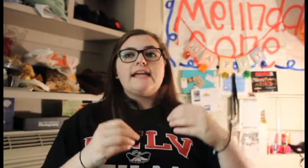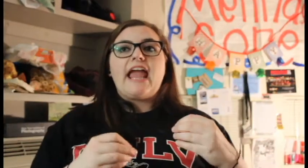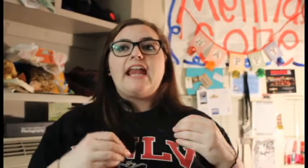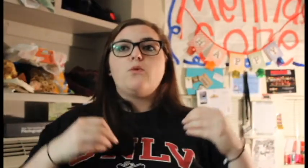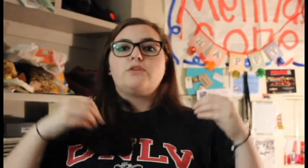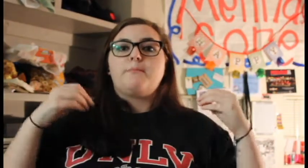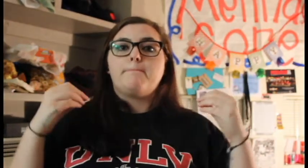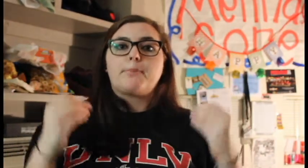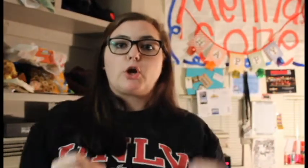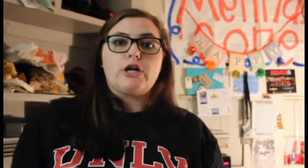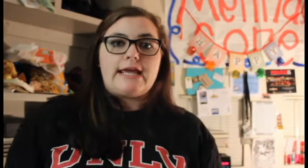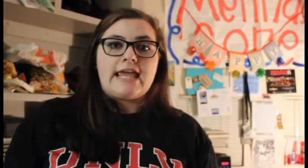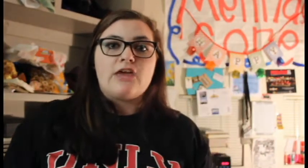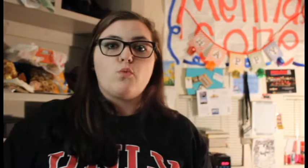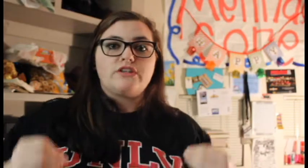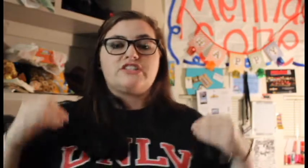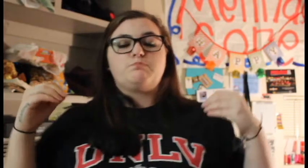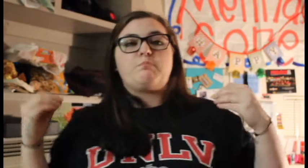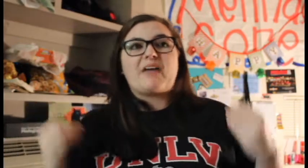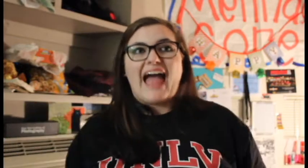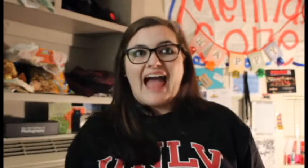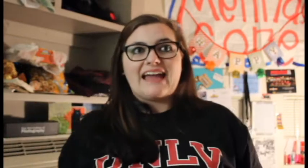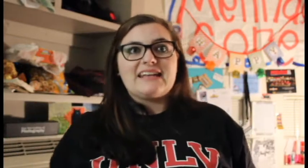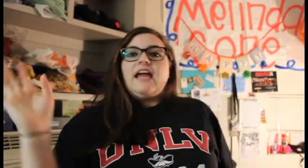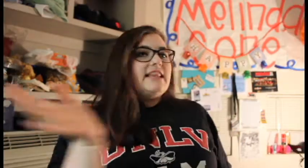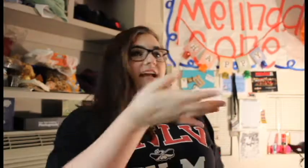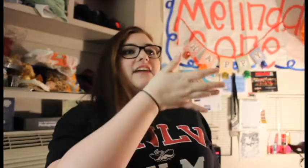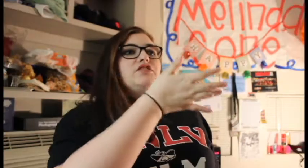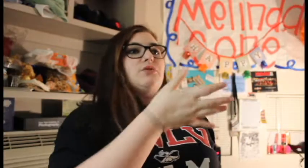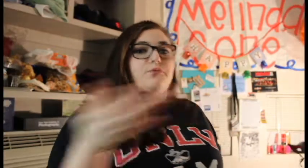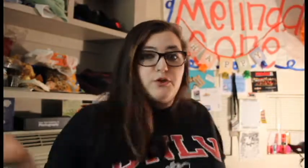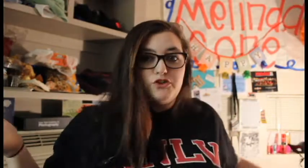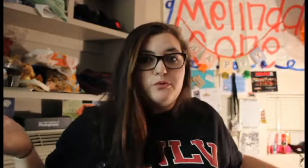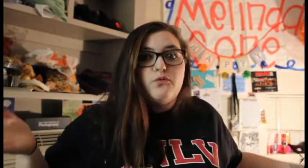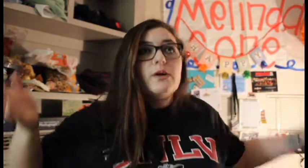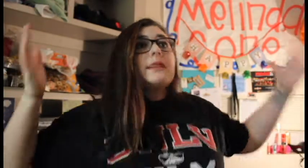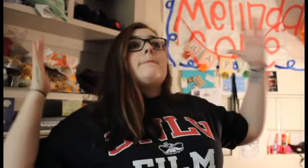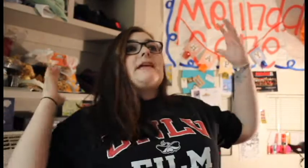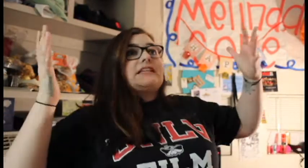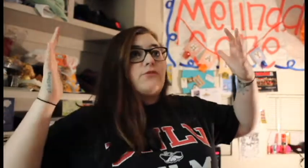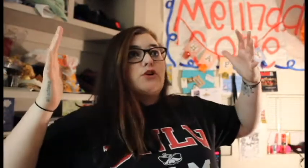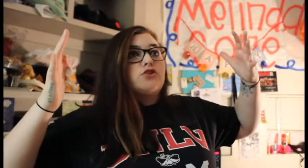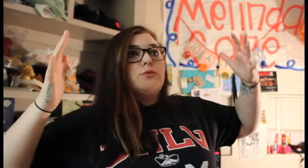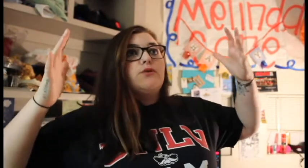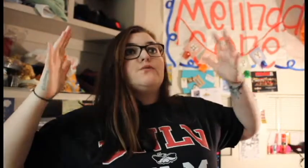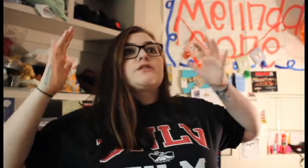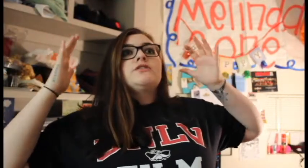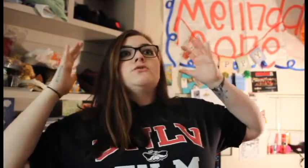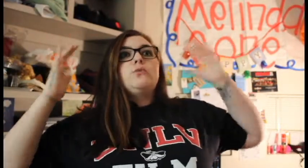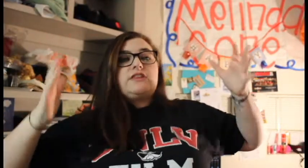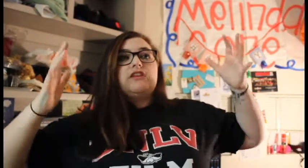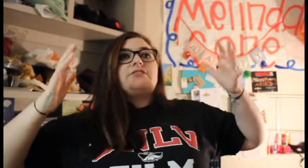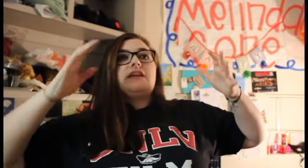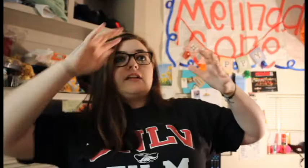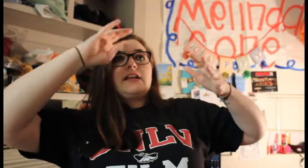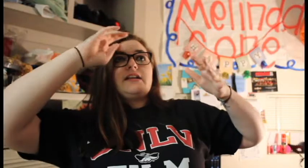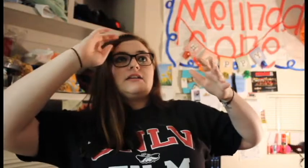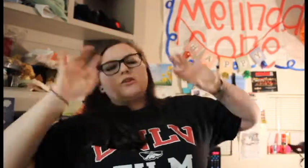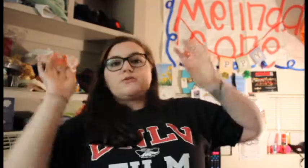and it was burning. It was bad. And then I have to do a furniture move. One of the biggest furniture moves within the facility. There was